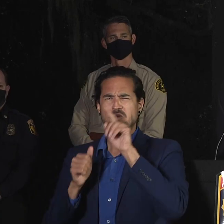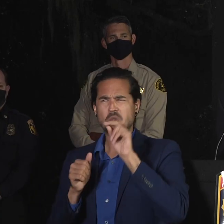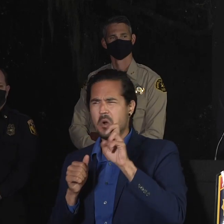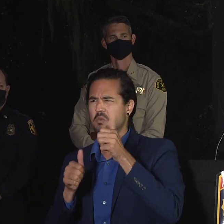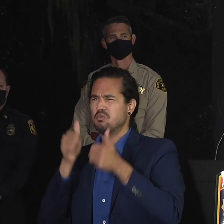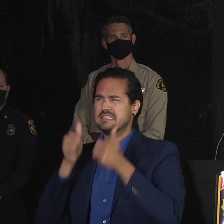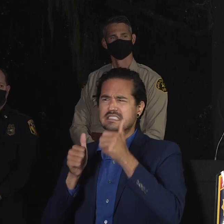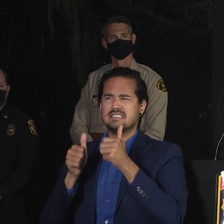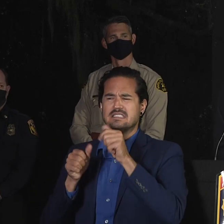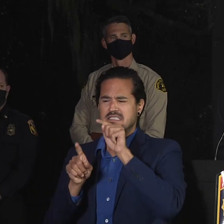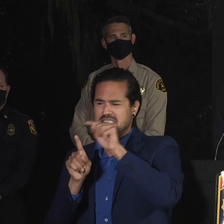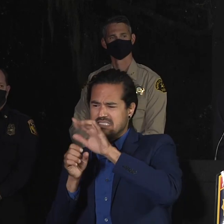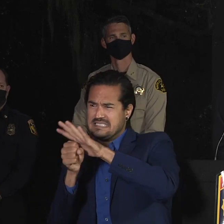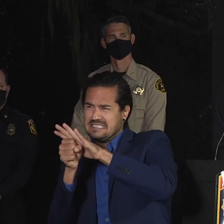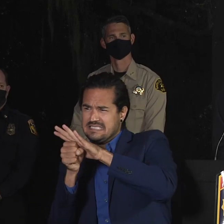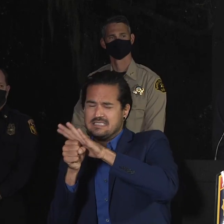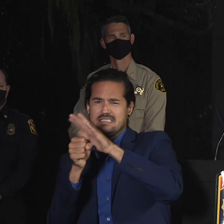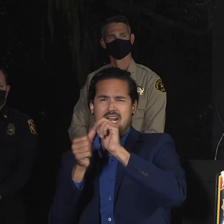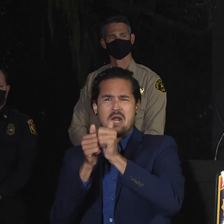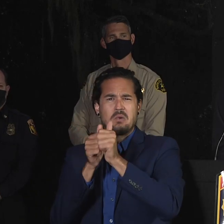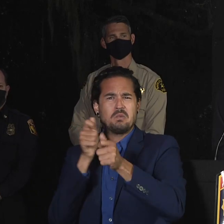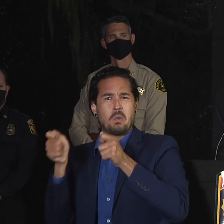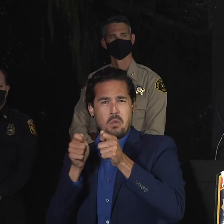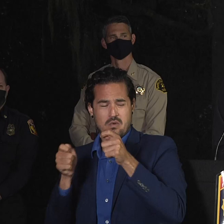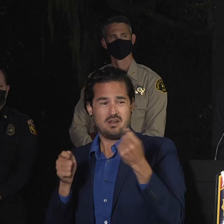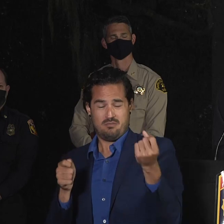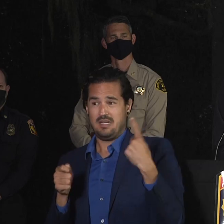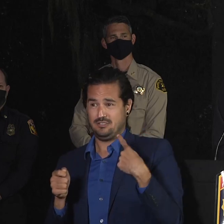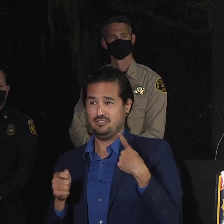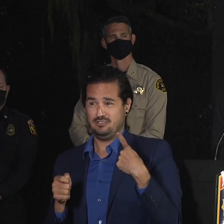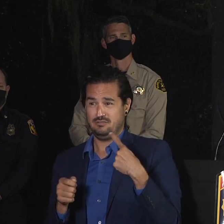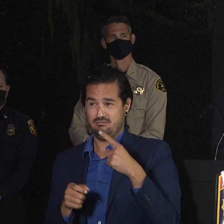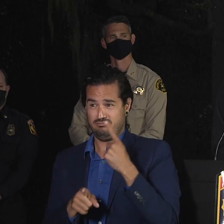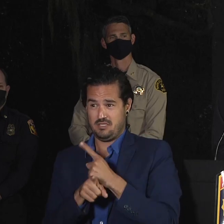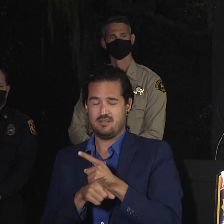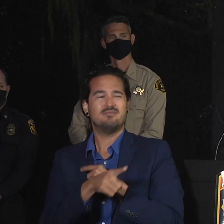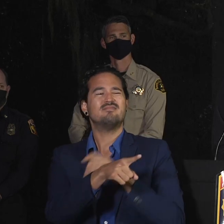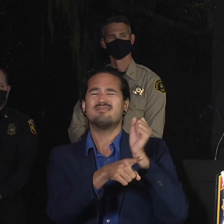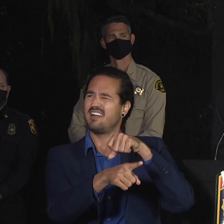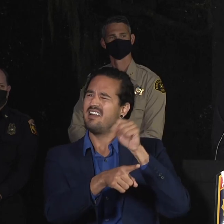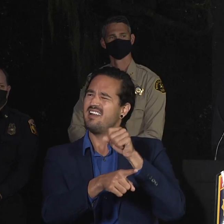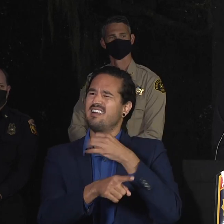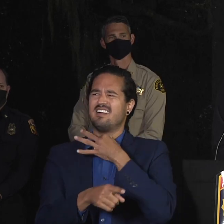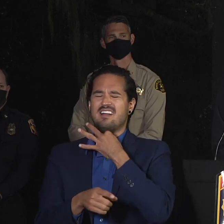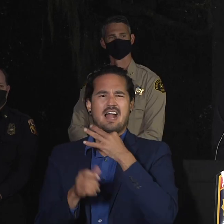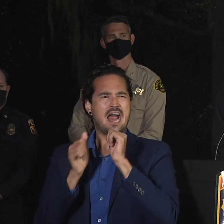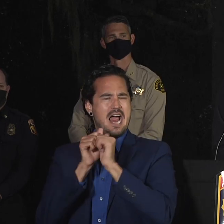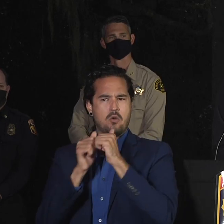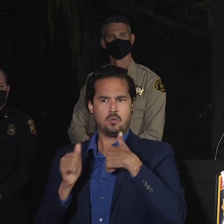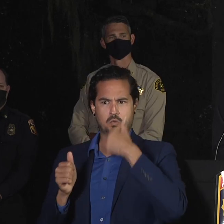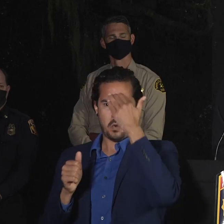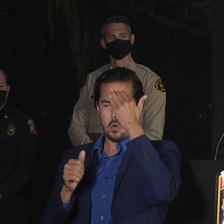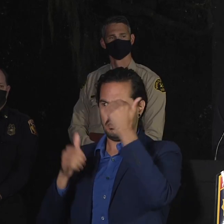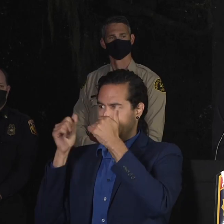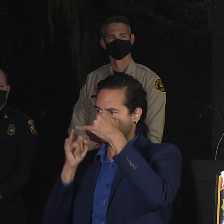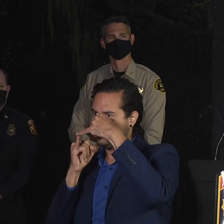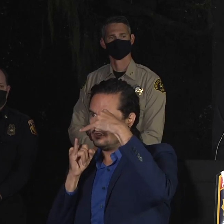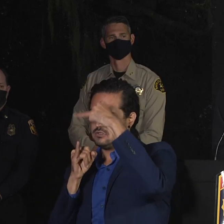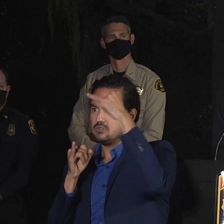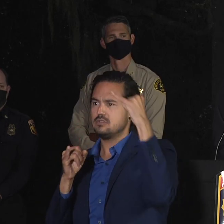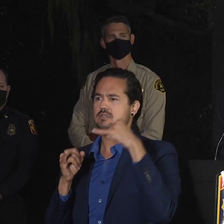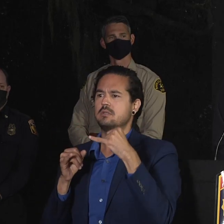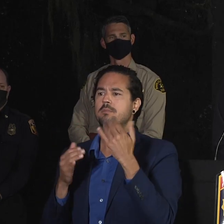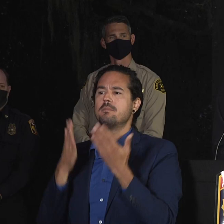it's controlled between two different zones. Right. Yeah. how you distinguish between two residents that show up and say one's right on the